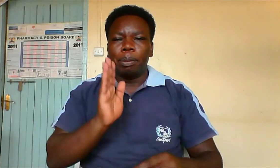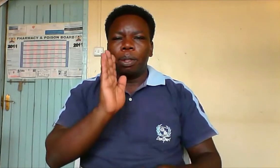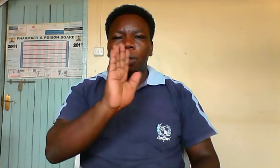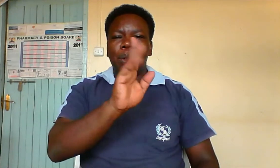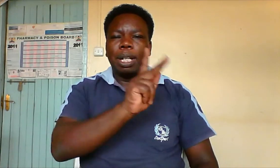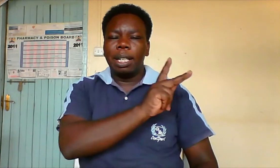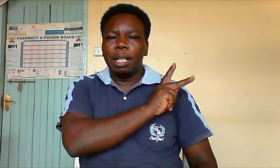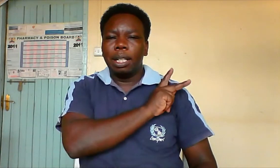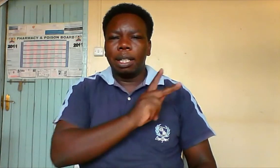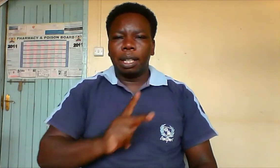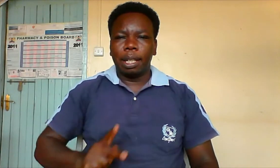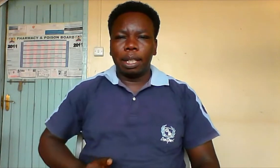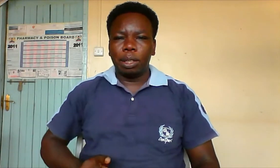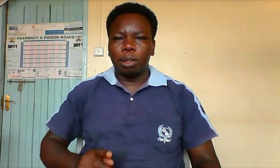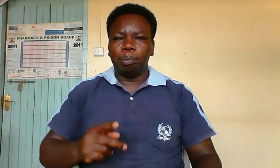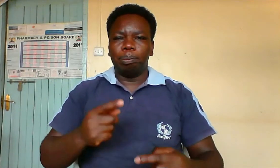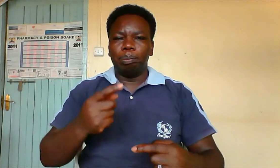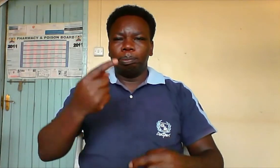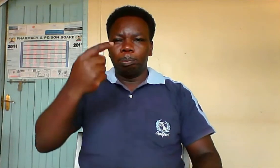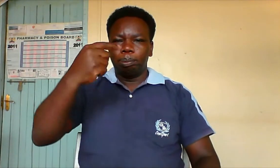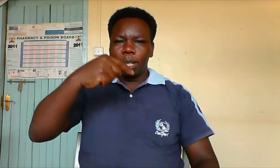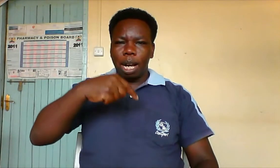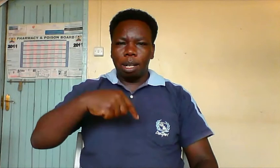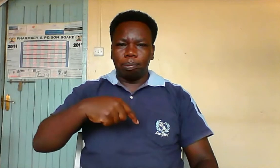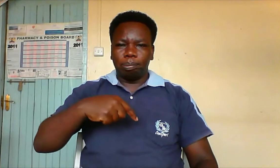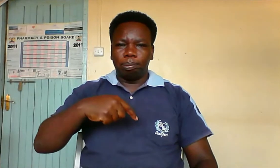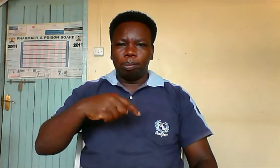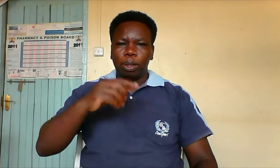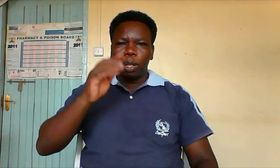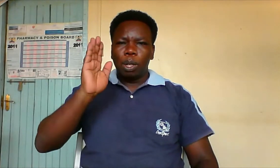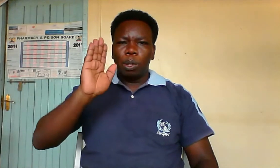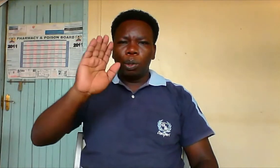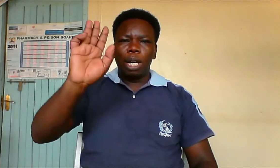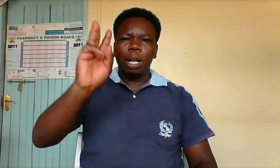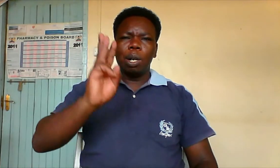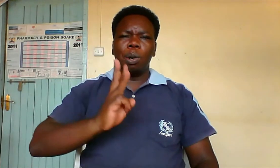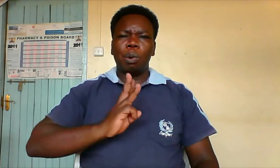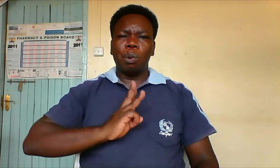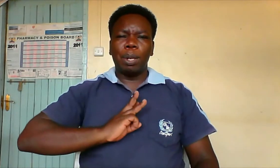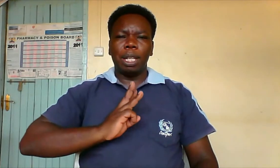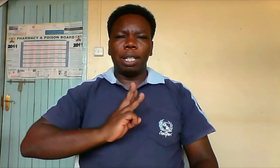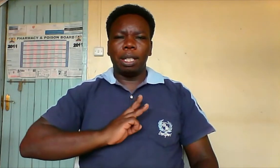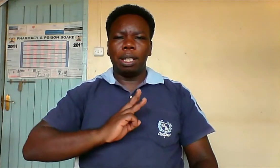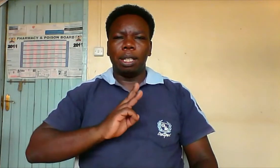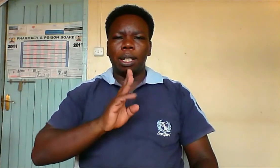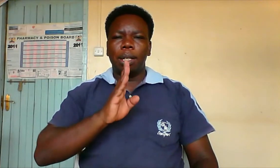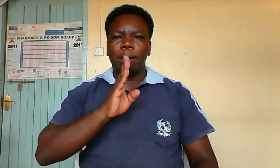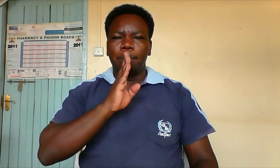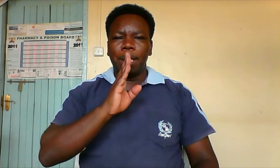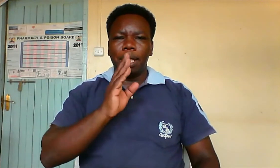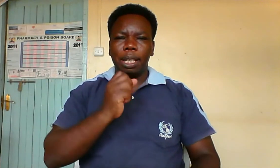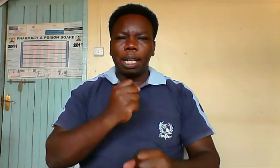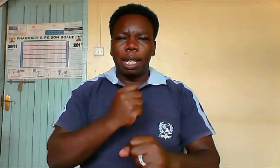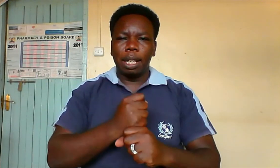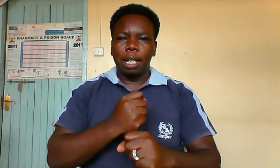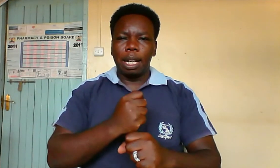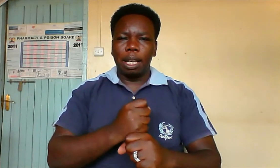kingdom come your will be done